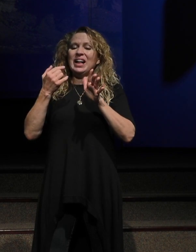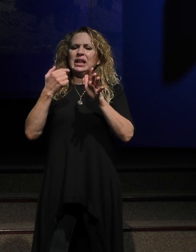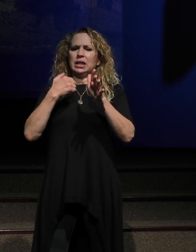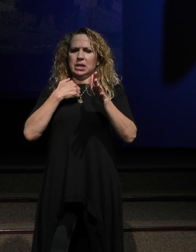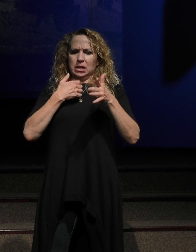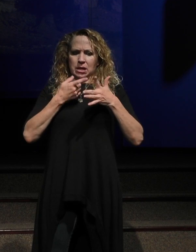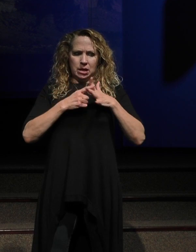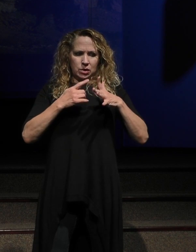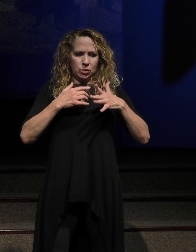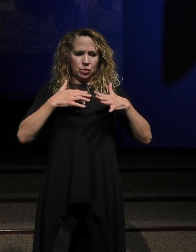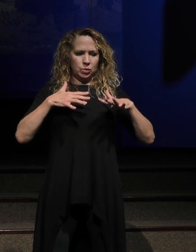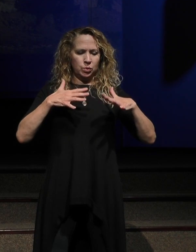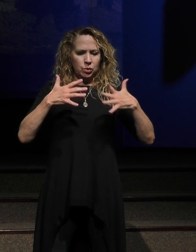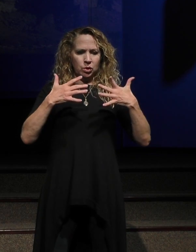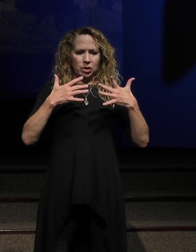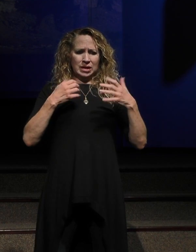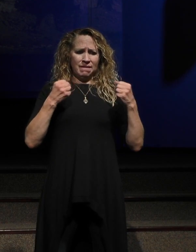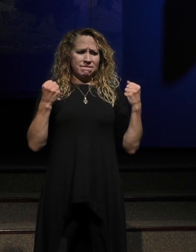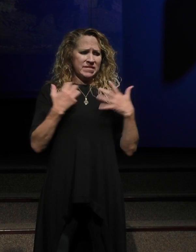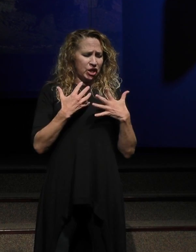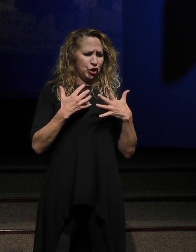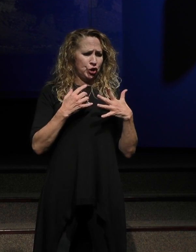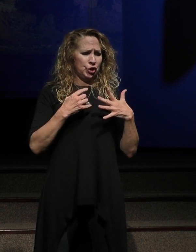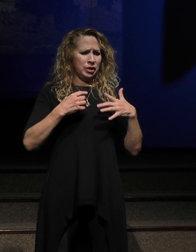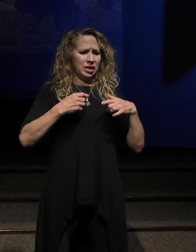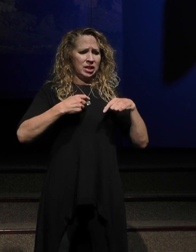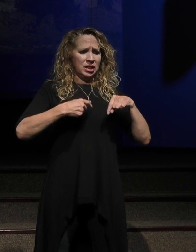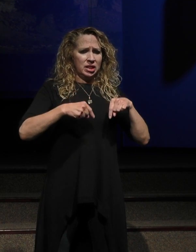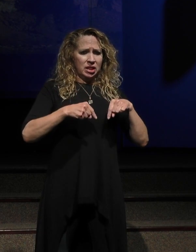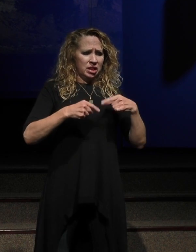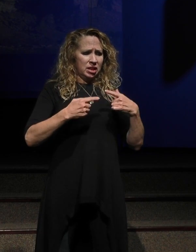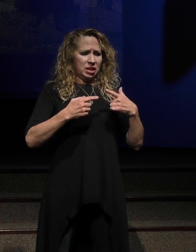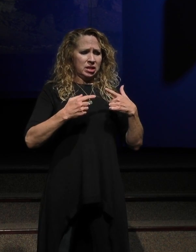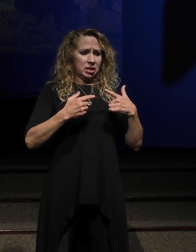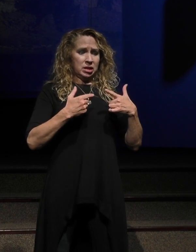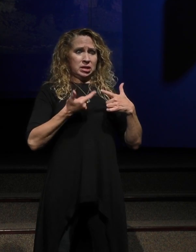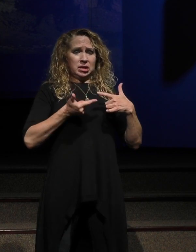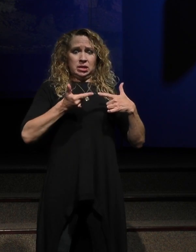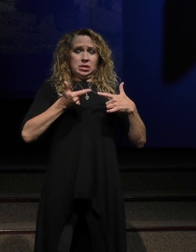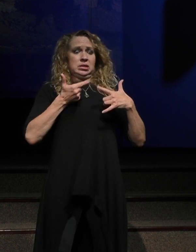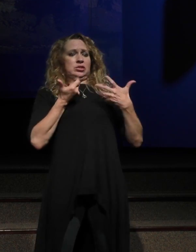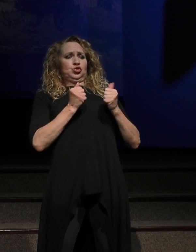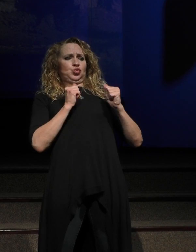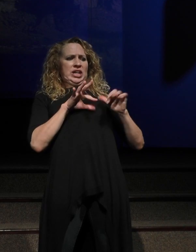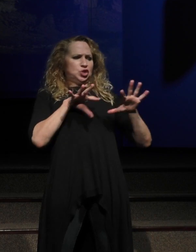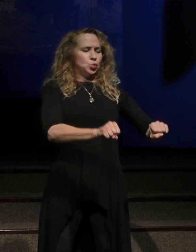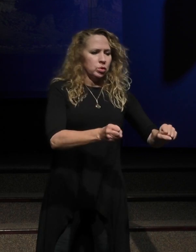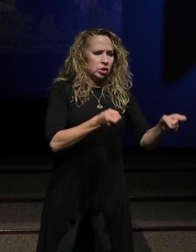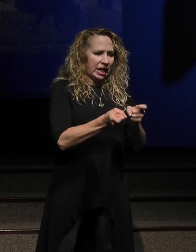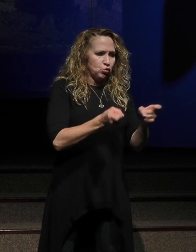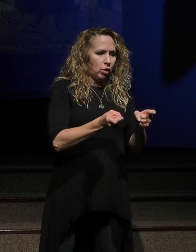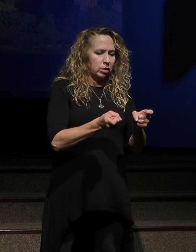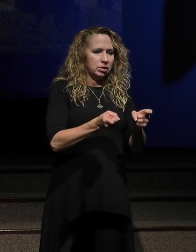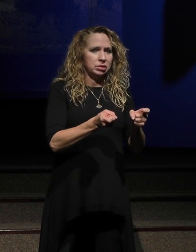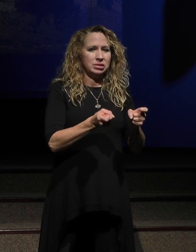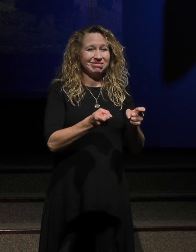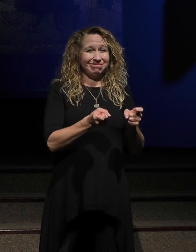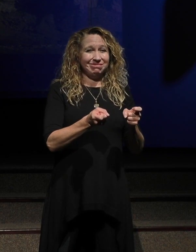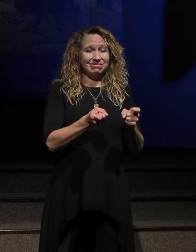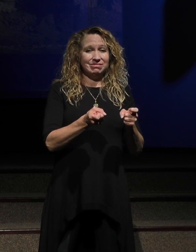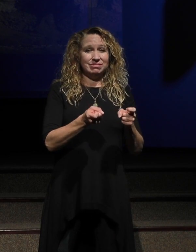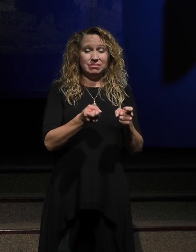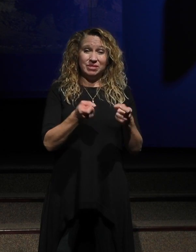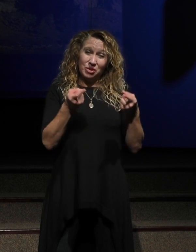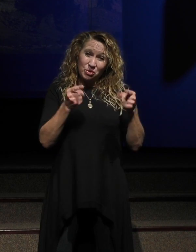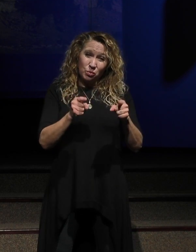worry, and I start to fear, and I start to try to control. And so for you, when it